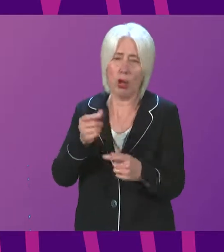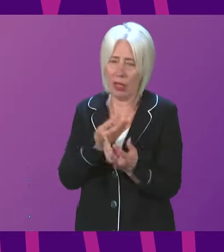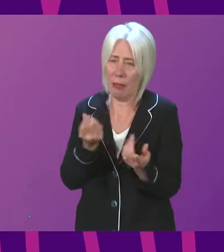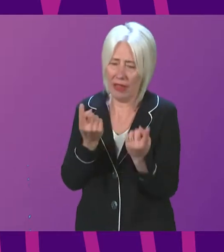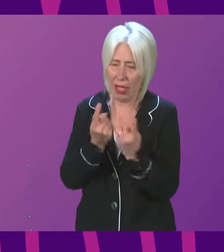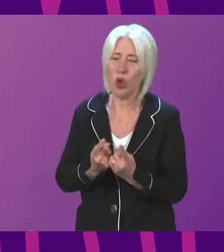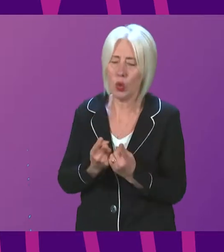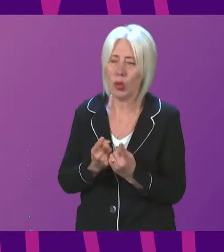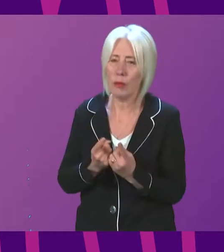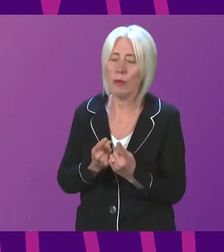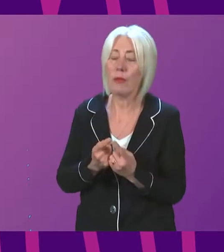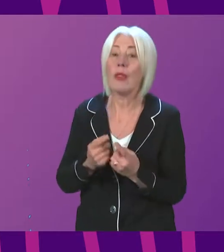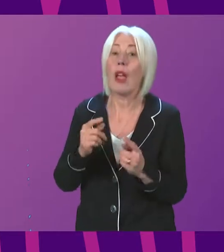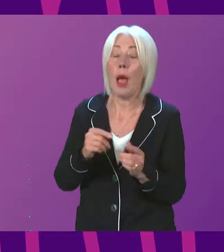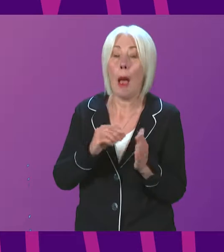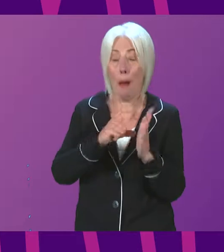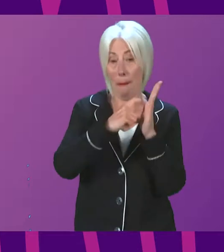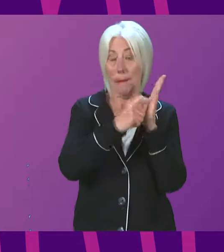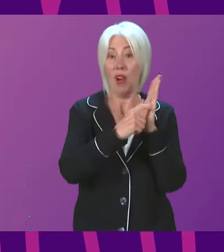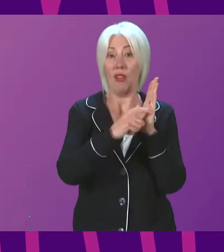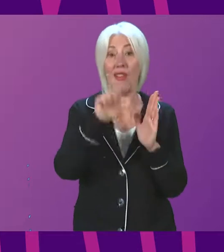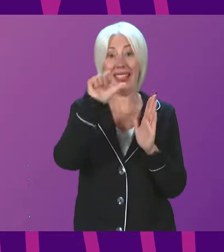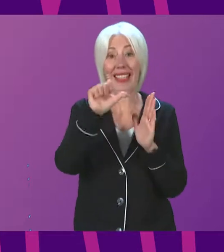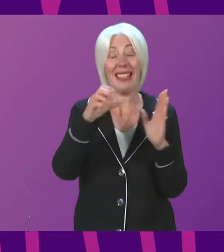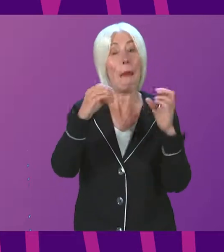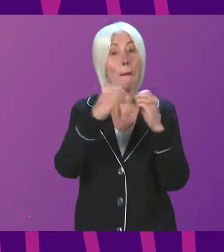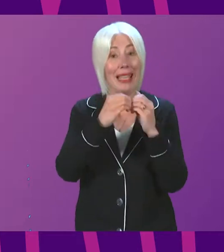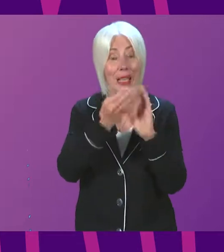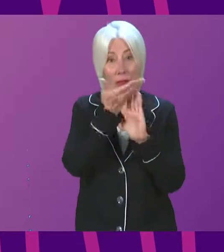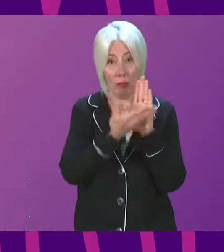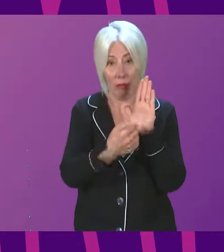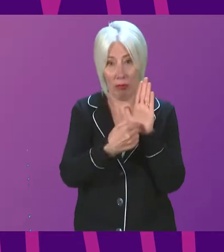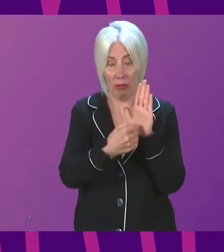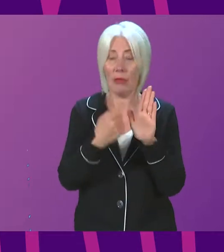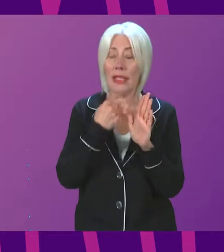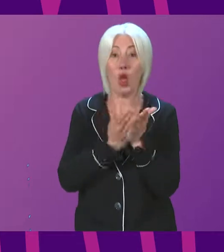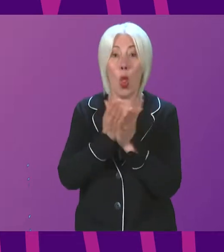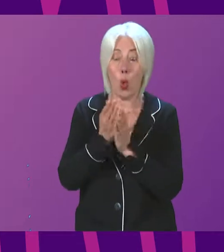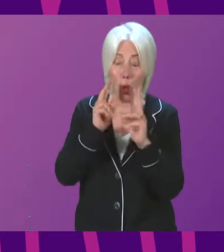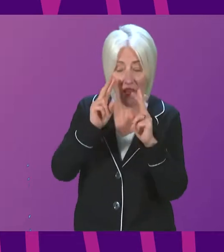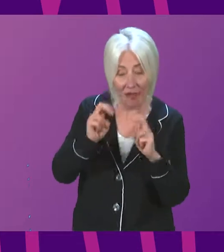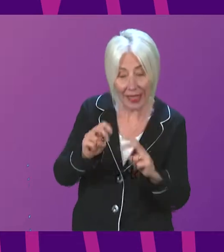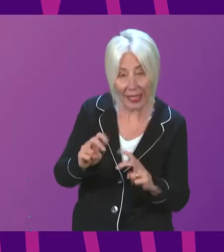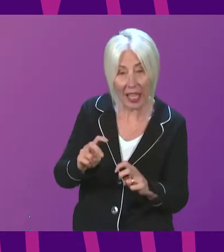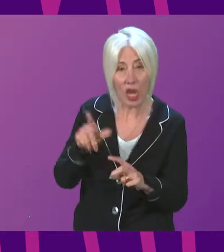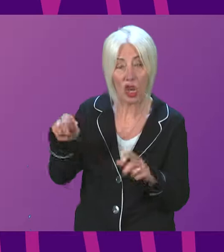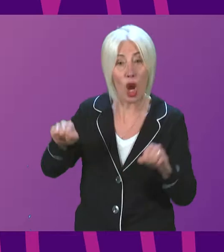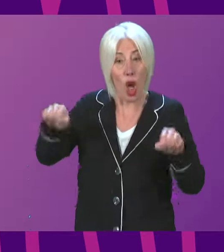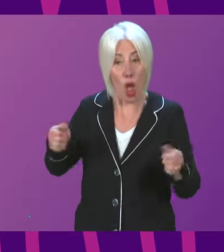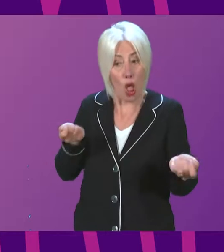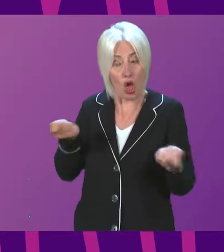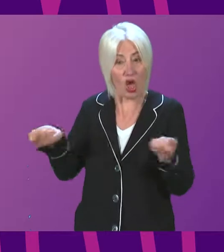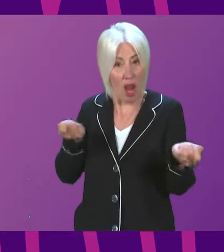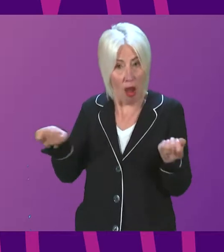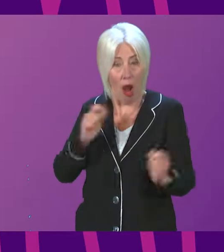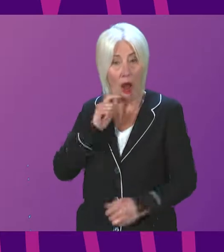It builds on the statement in paragraph 6B of the terms of reference that in its investigations, the Chair is specifically asked to